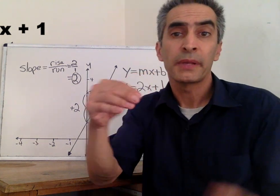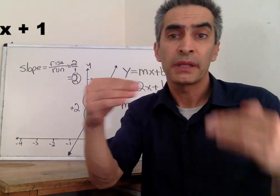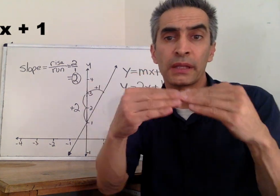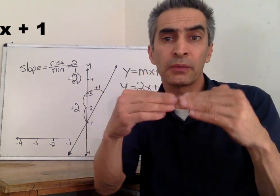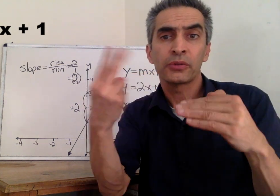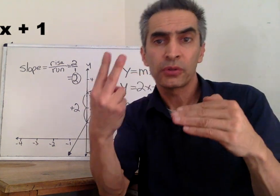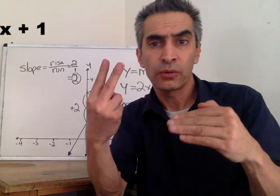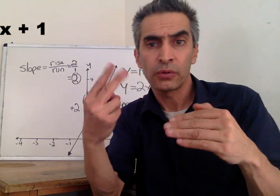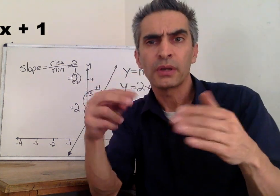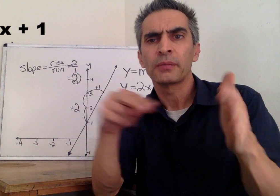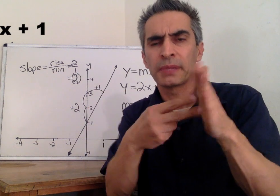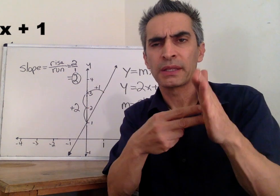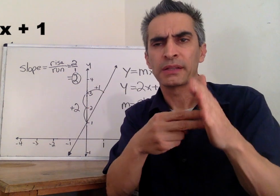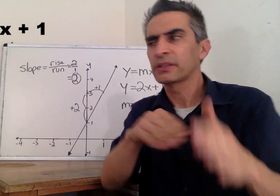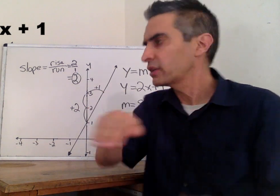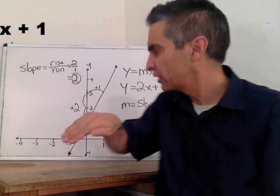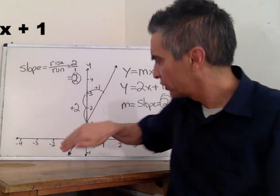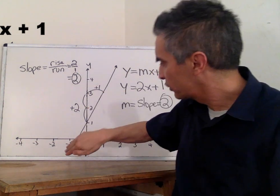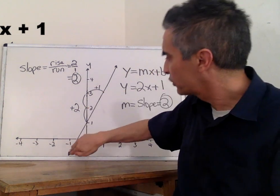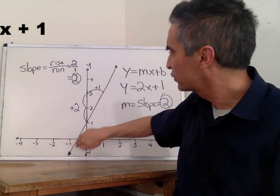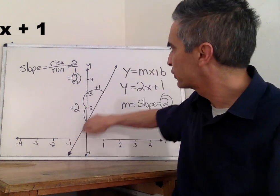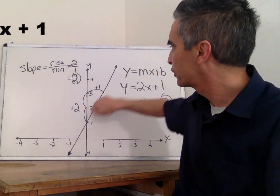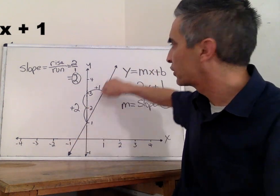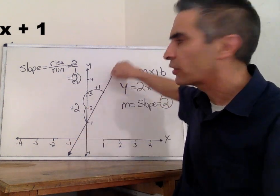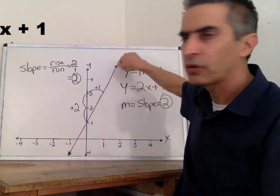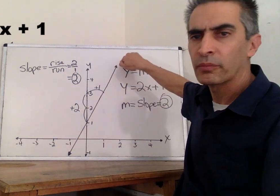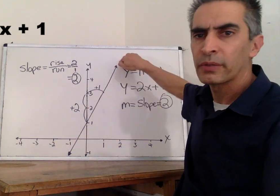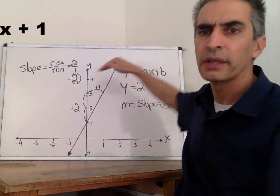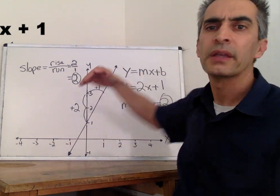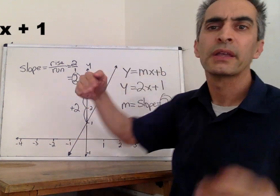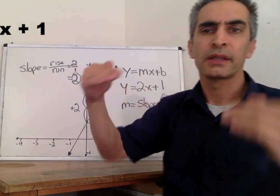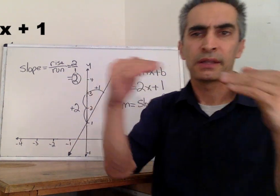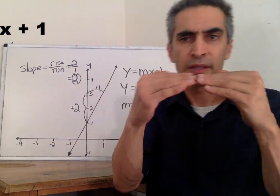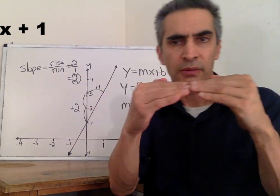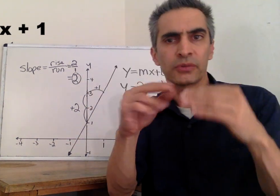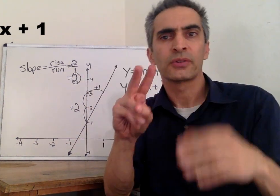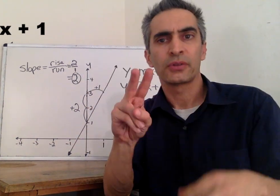m equals 2 means that the slope equals 2.